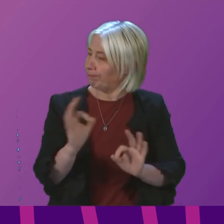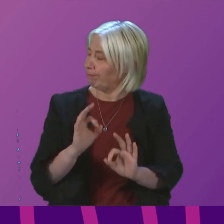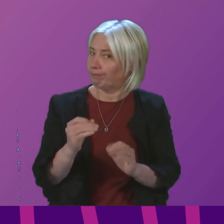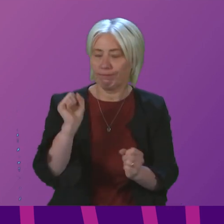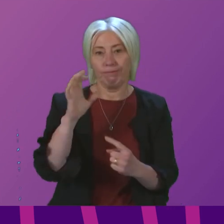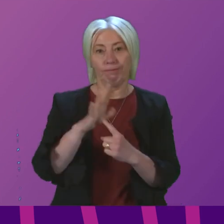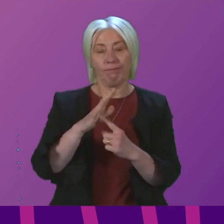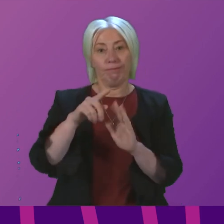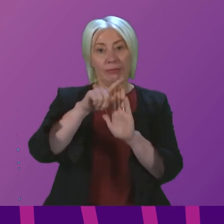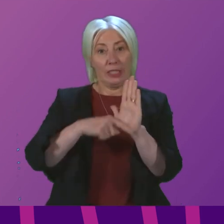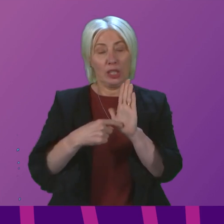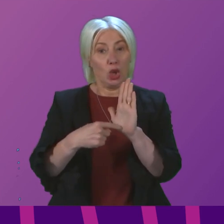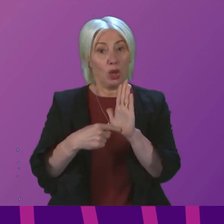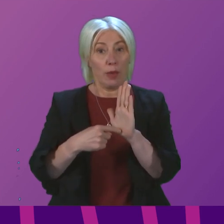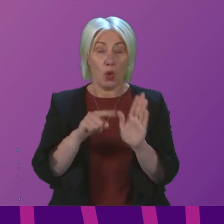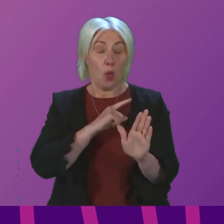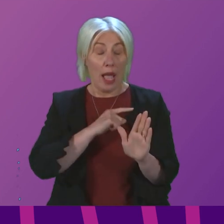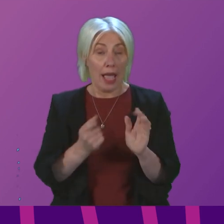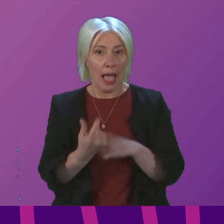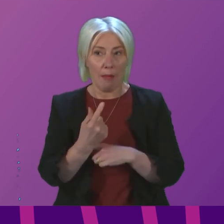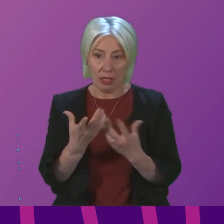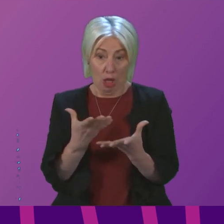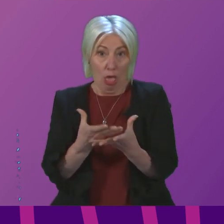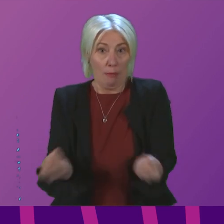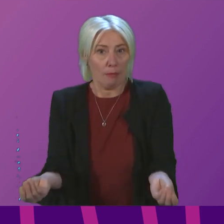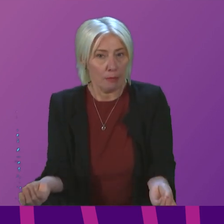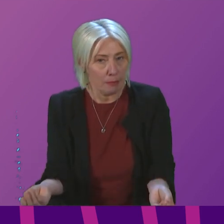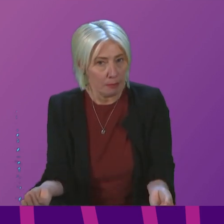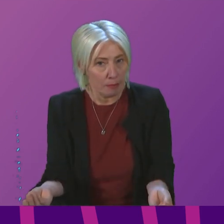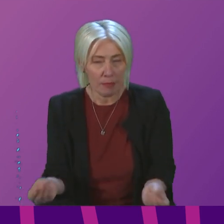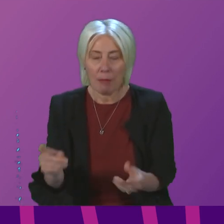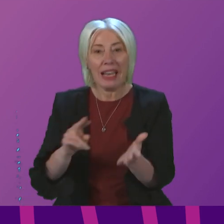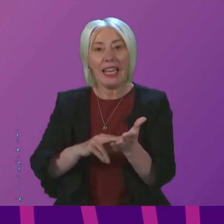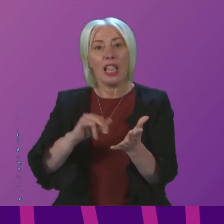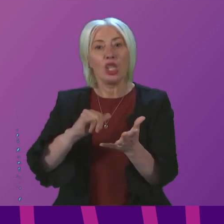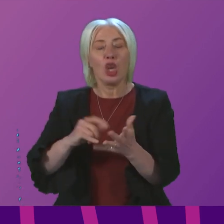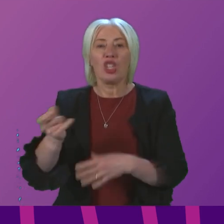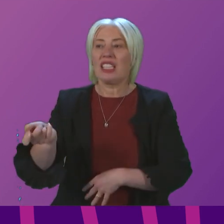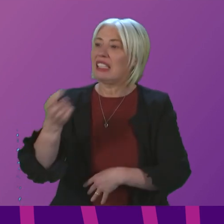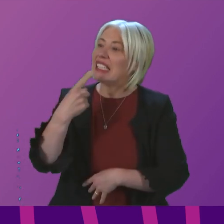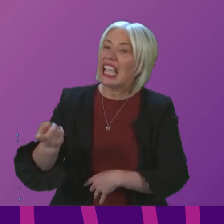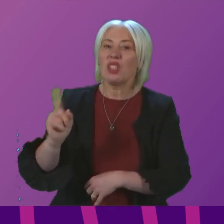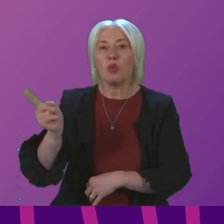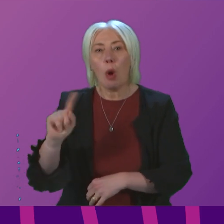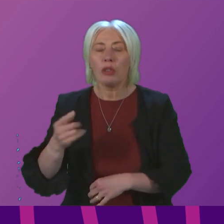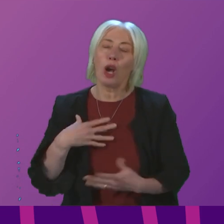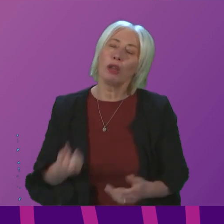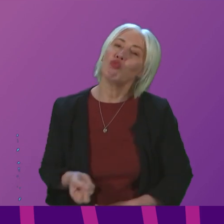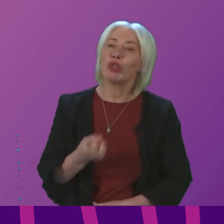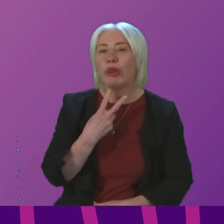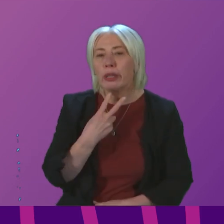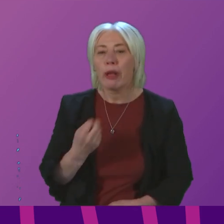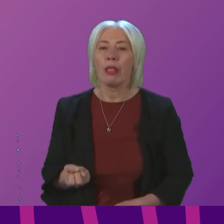this awful decision was made has disappeared. But all we hear from Nicola Sturgeon is this is regrettable.